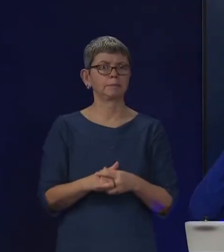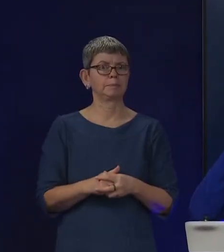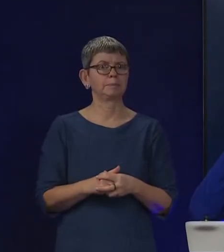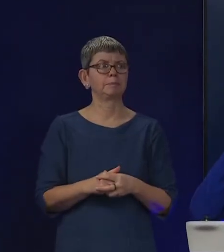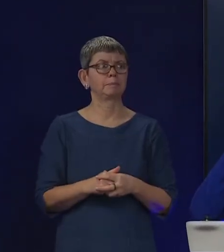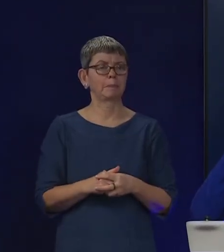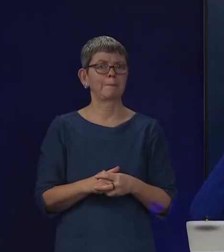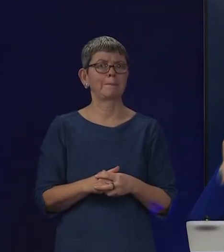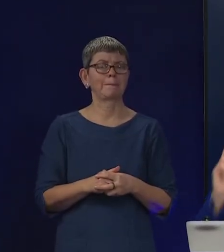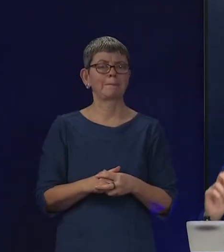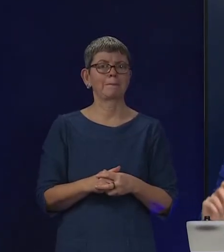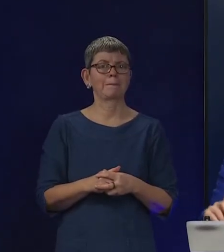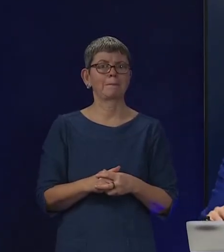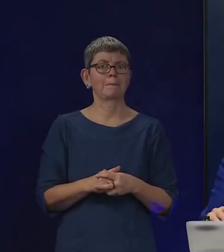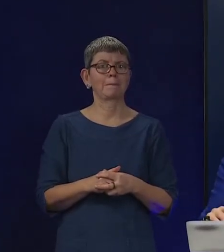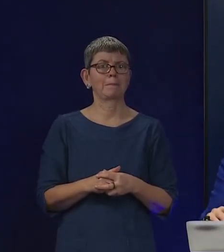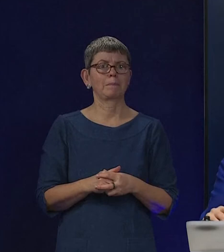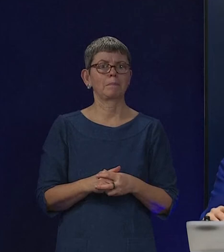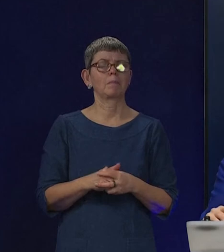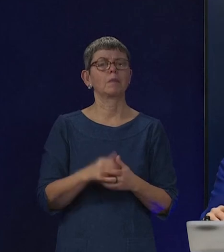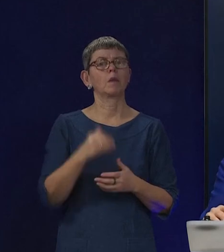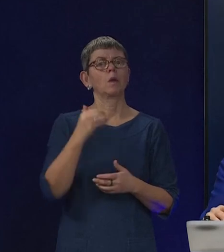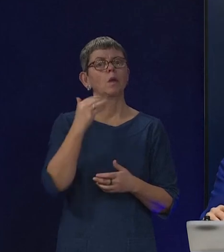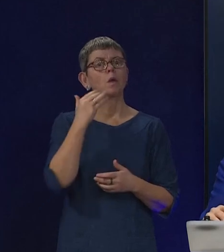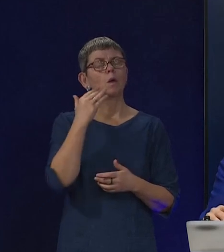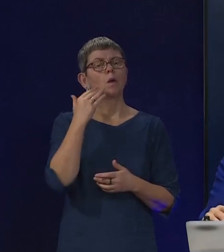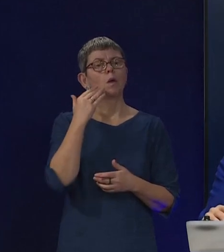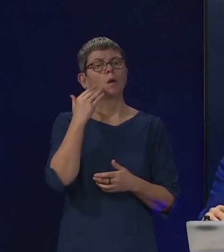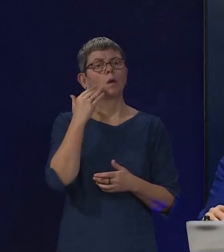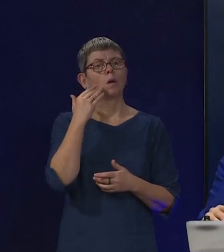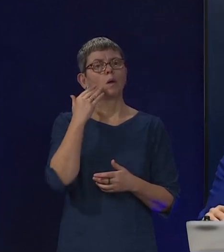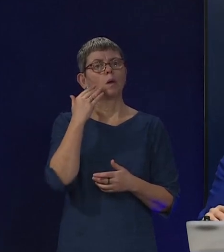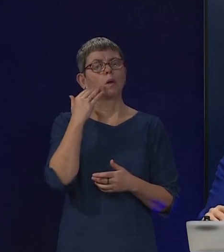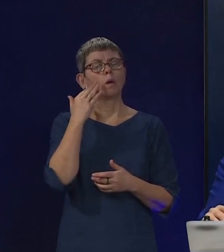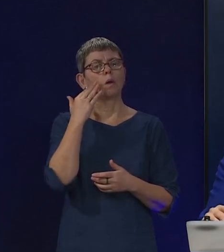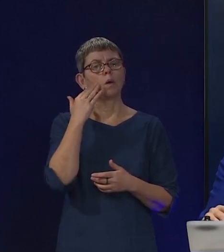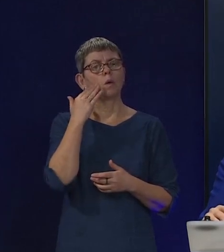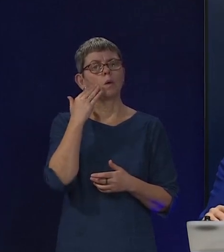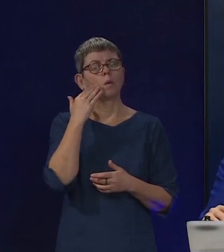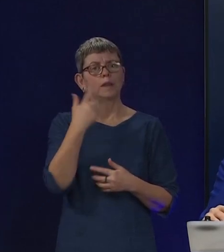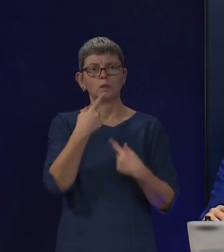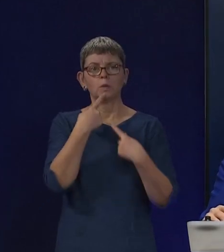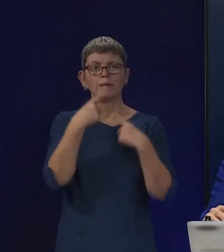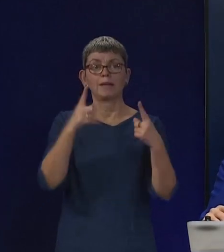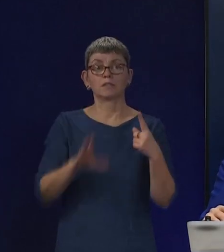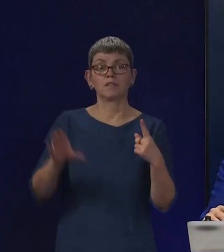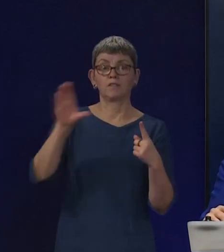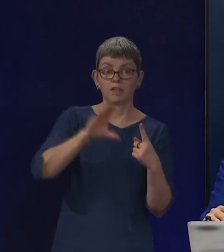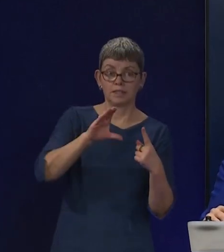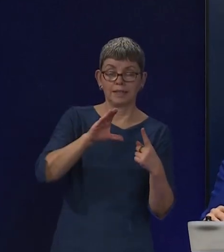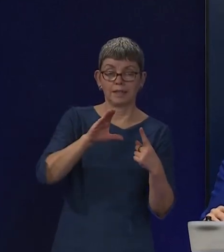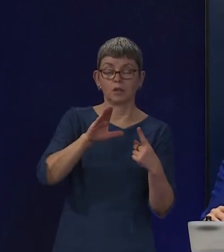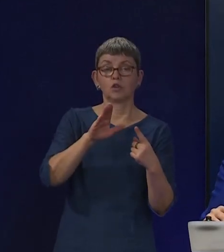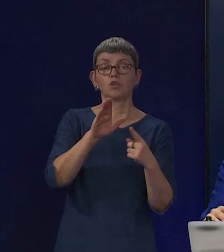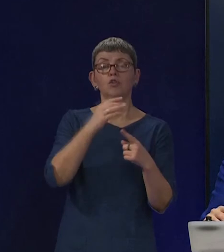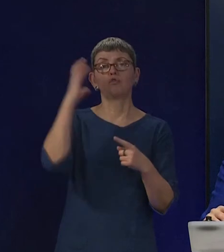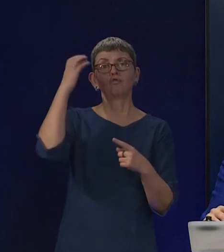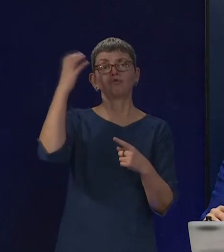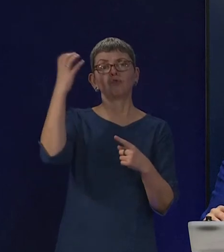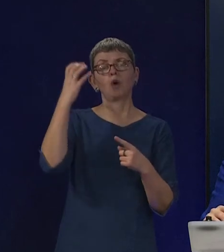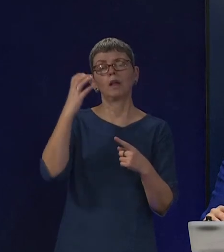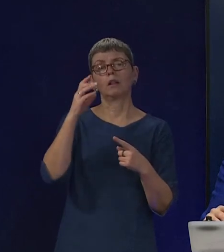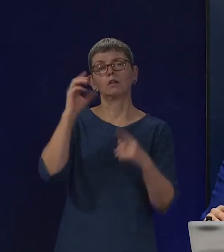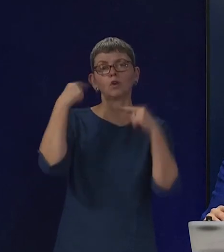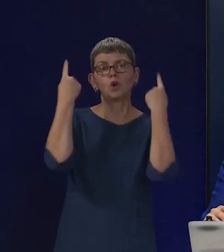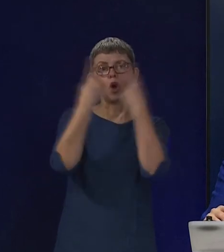Thank you, First Minister. After you announced funding to free up community beds at last week's briefing, the Royal College of Nursing and Scottish Care expressed